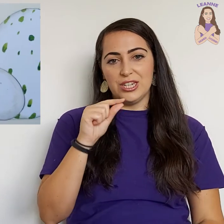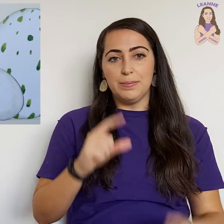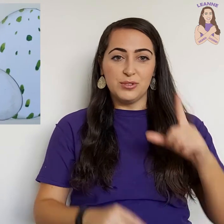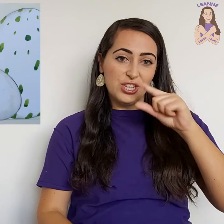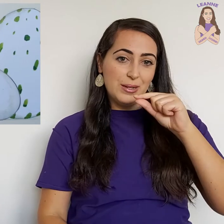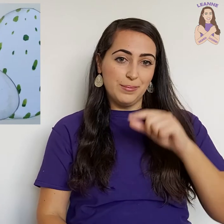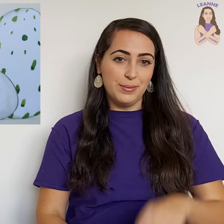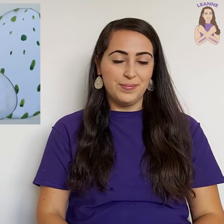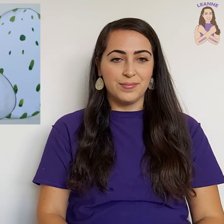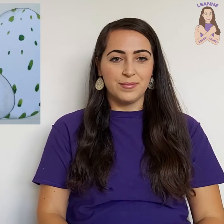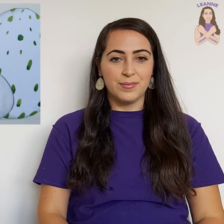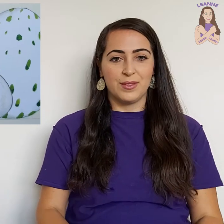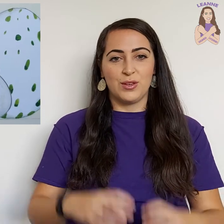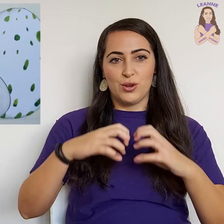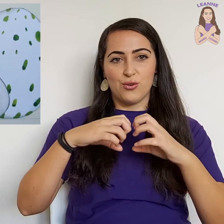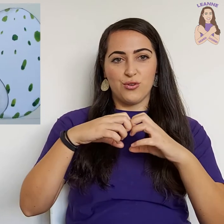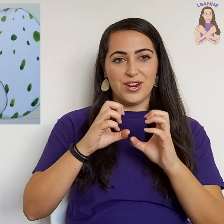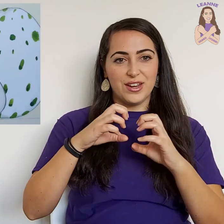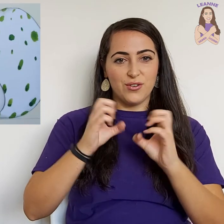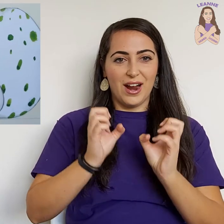Cheet, cheat. Creep, crack.